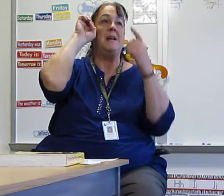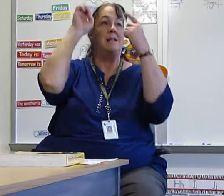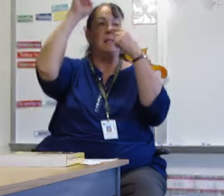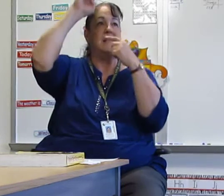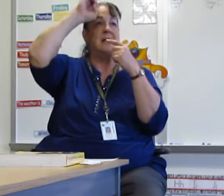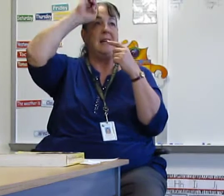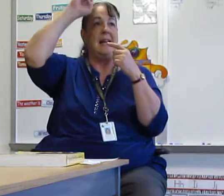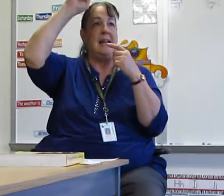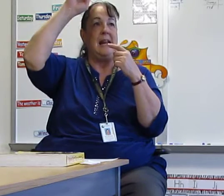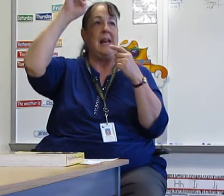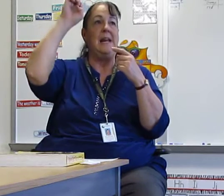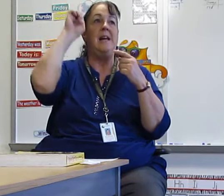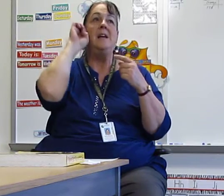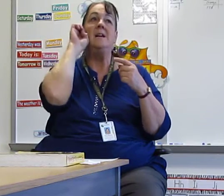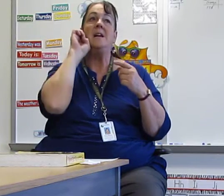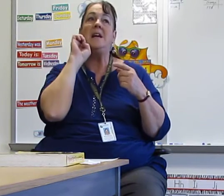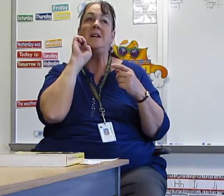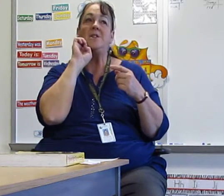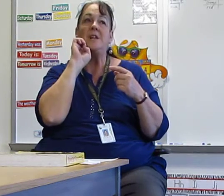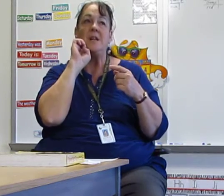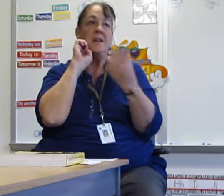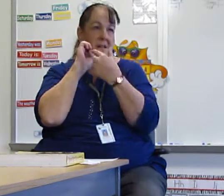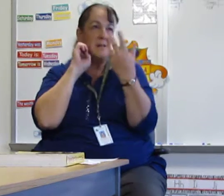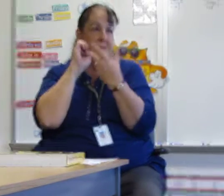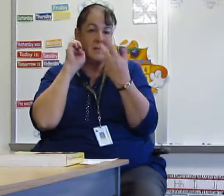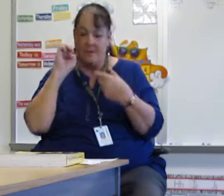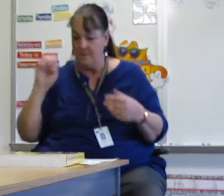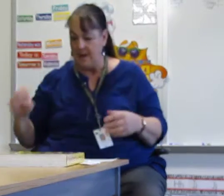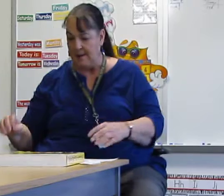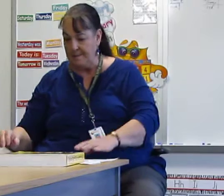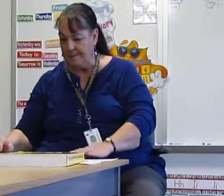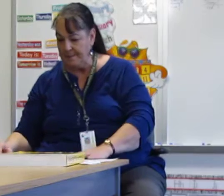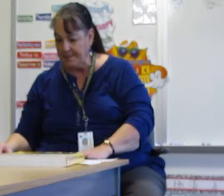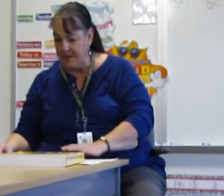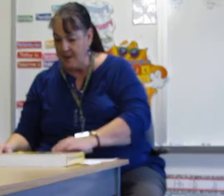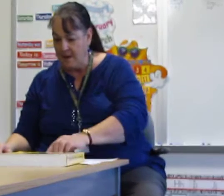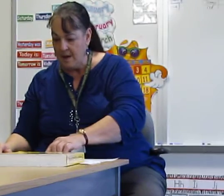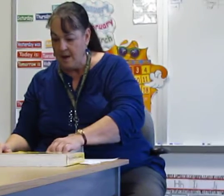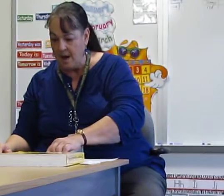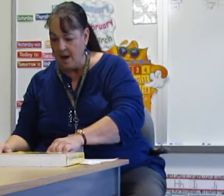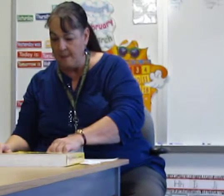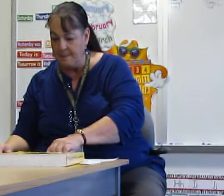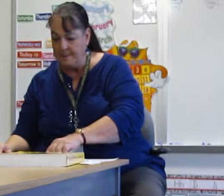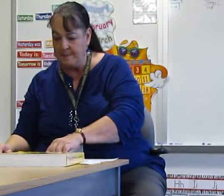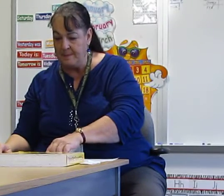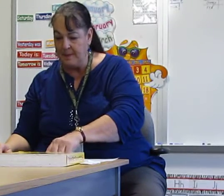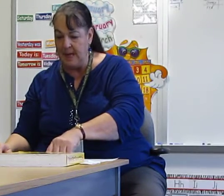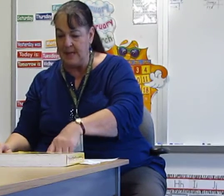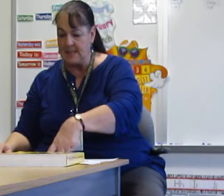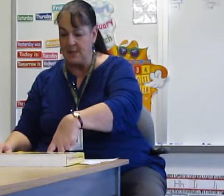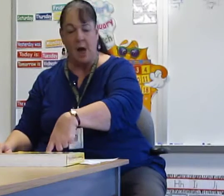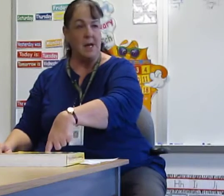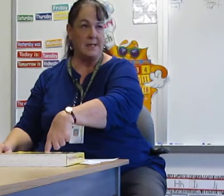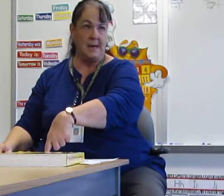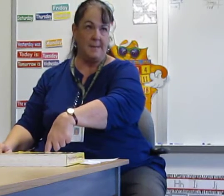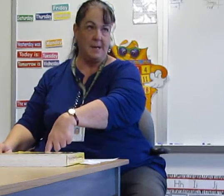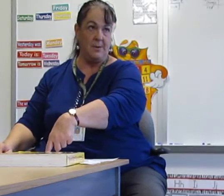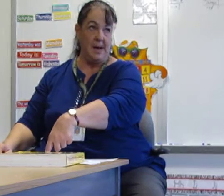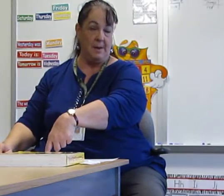consistent. E, he. E, she. So, yeah. Okay. Um. It is not time to go now.